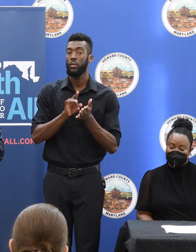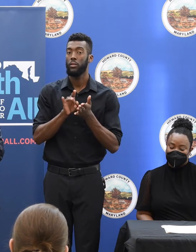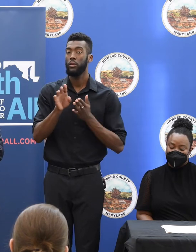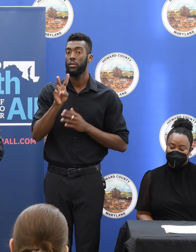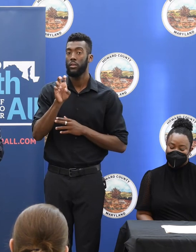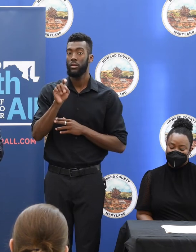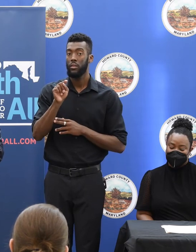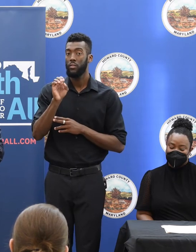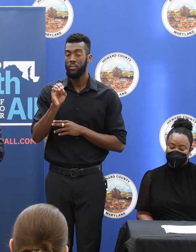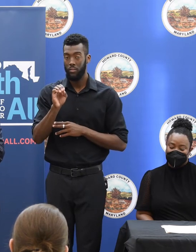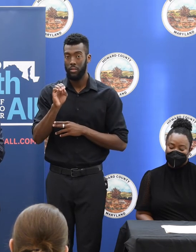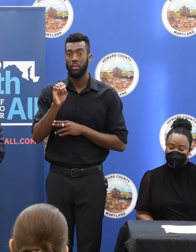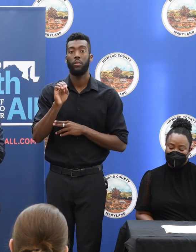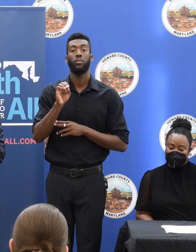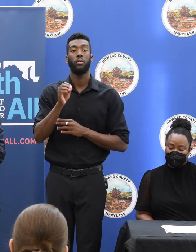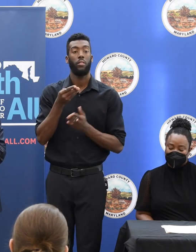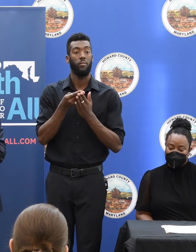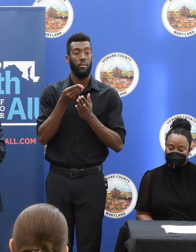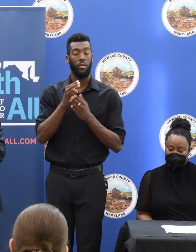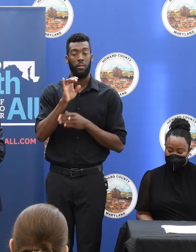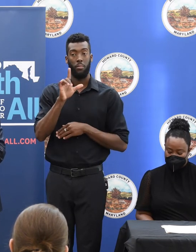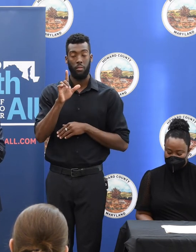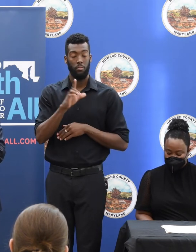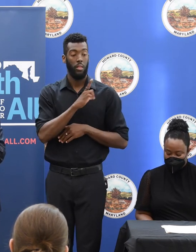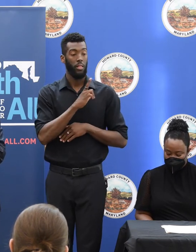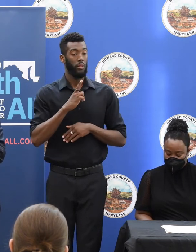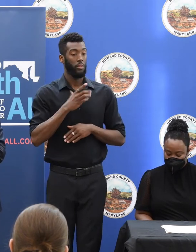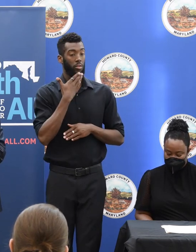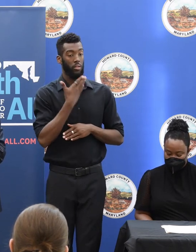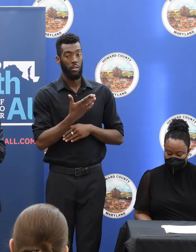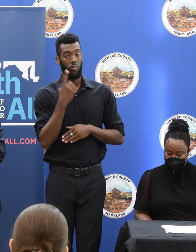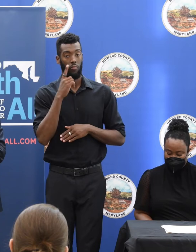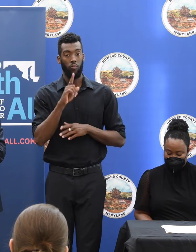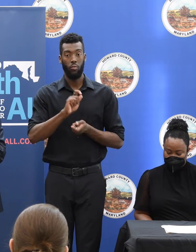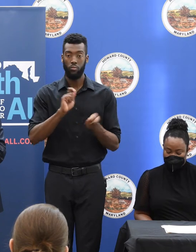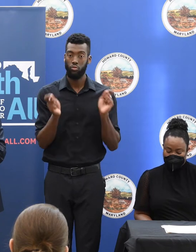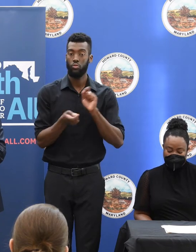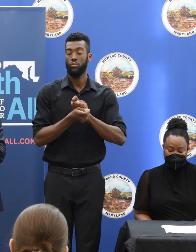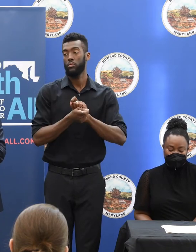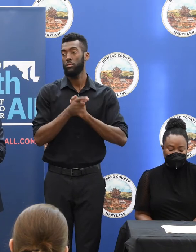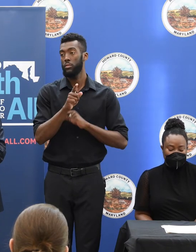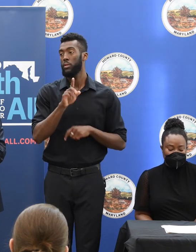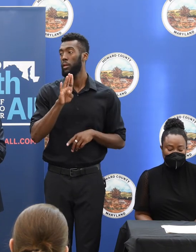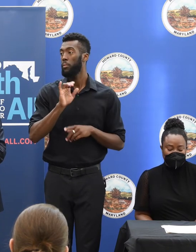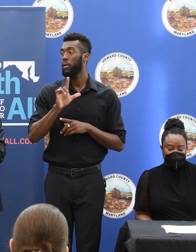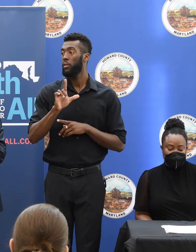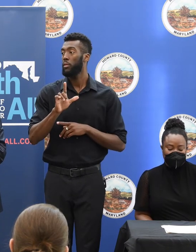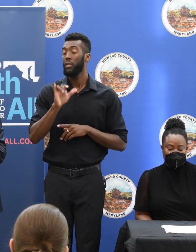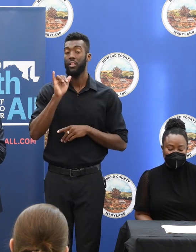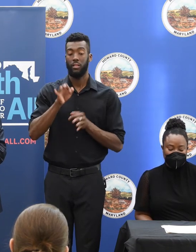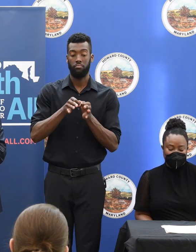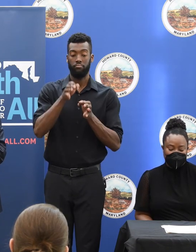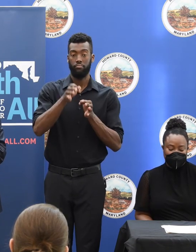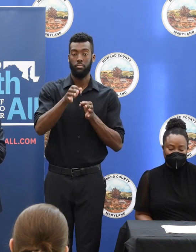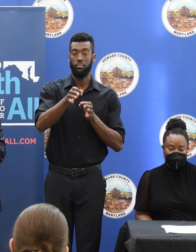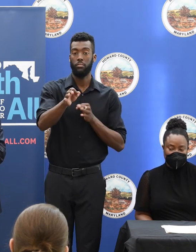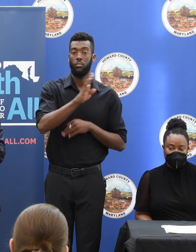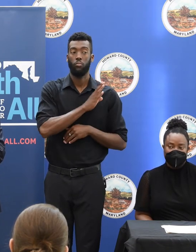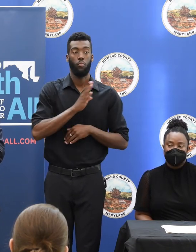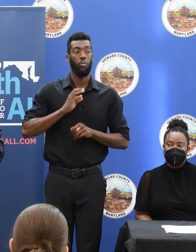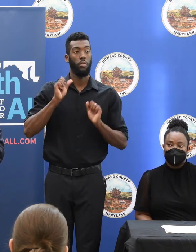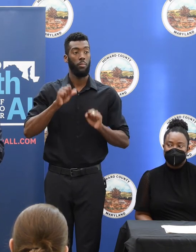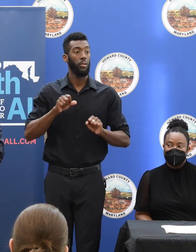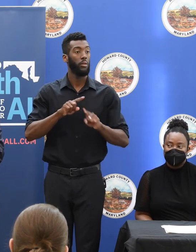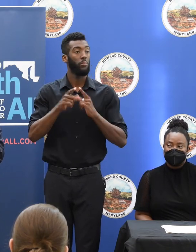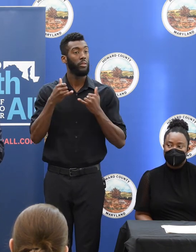legislators, for overturning that veto. But that delayed the board's ability to achieve its goals. But